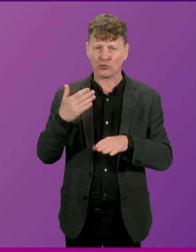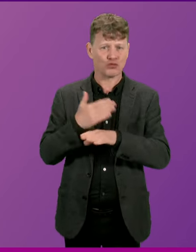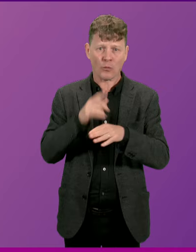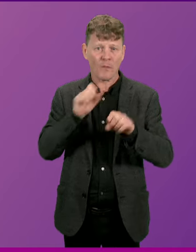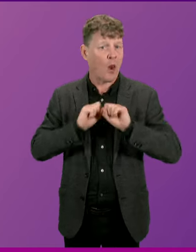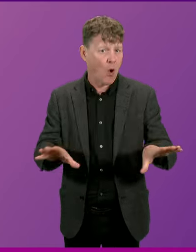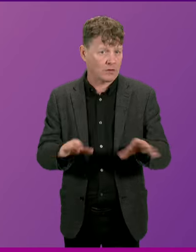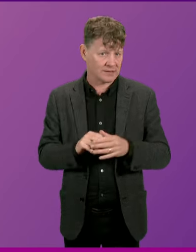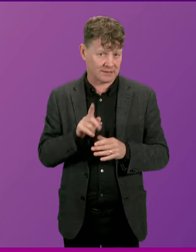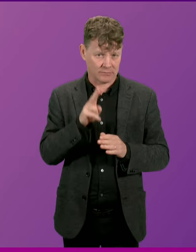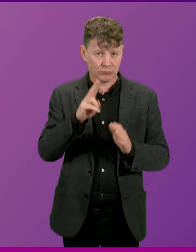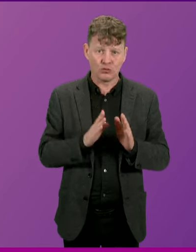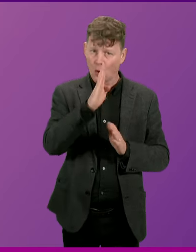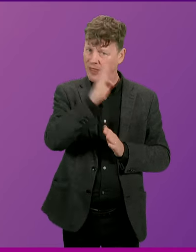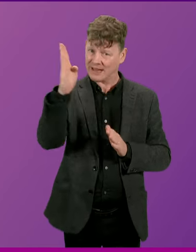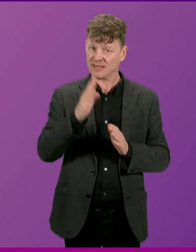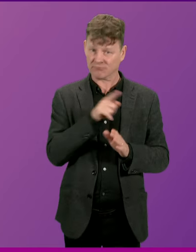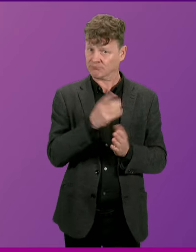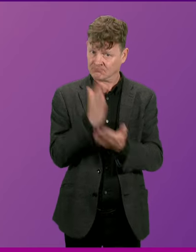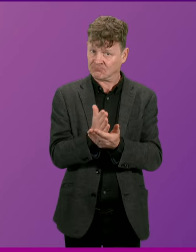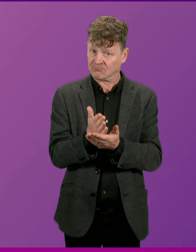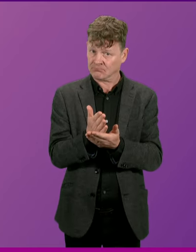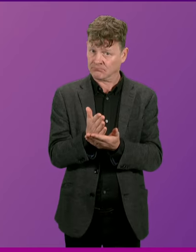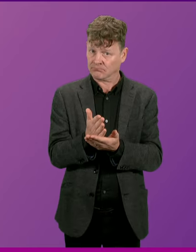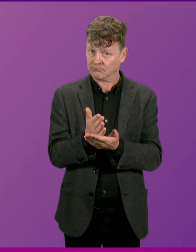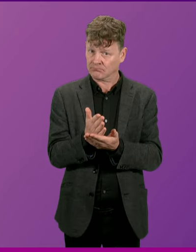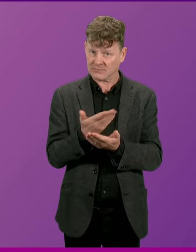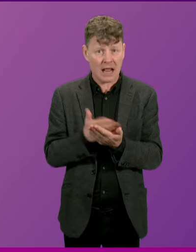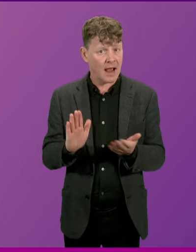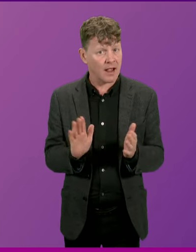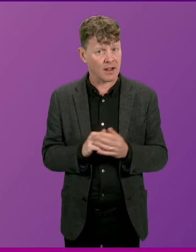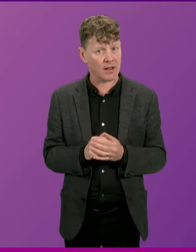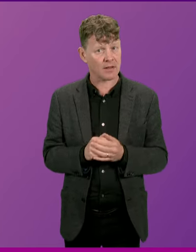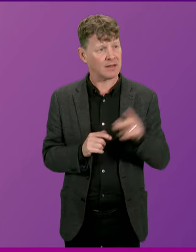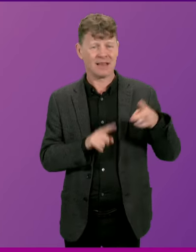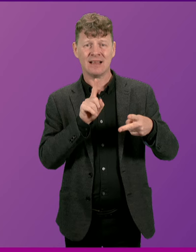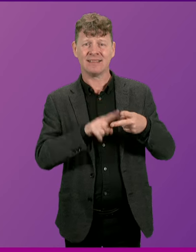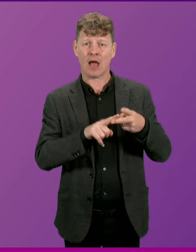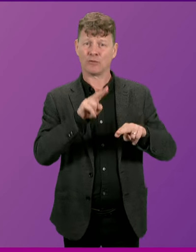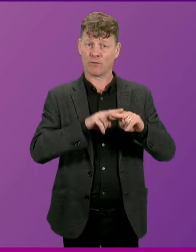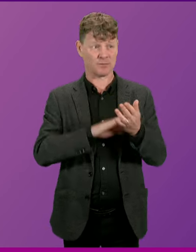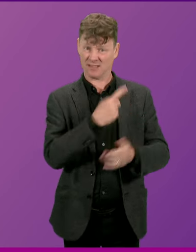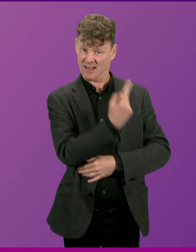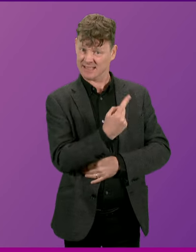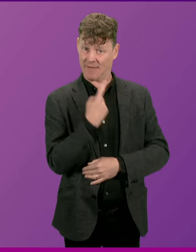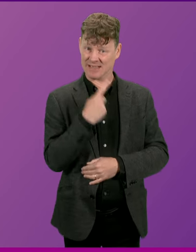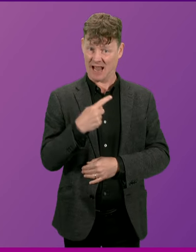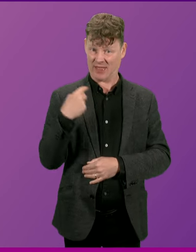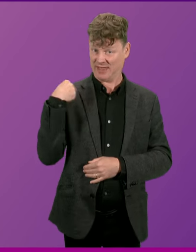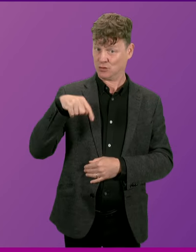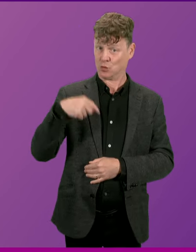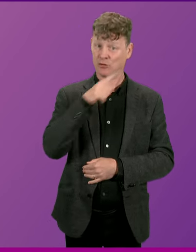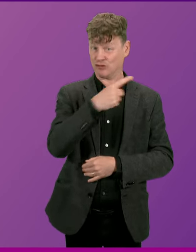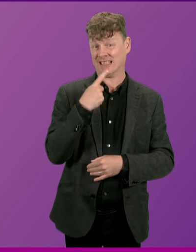North East. That's the evidence. That is very clear. Now, Deputy First Minister also said this this week. She said about the SNP,